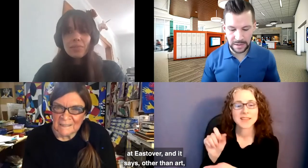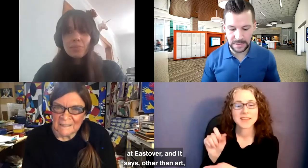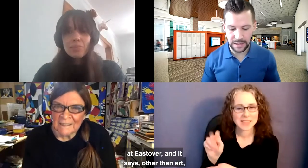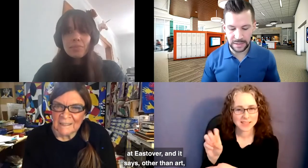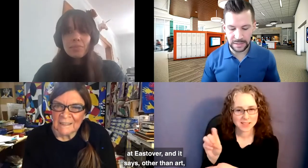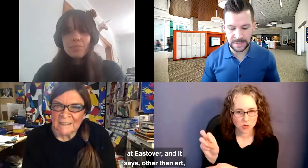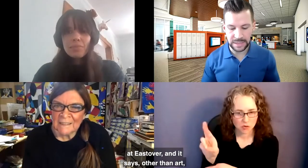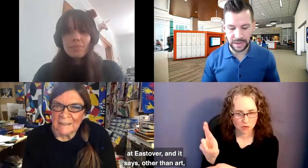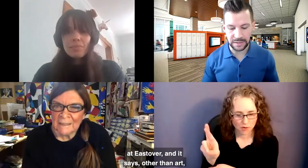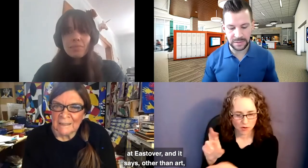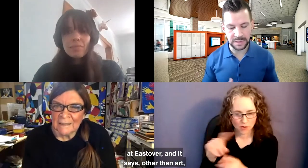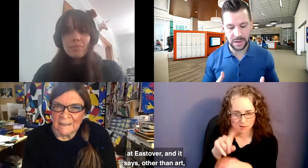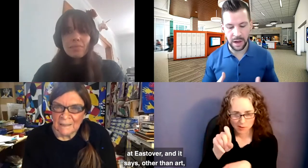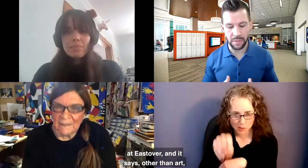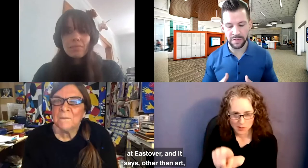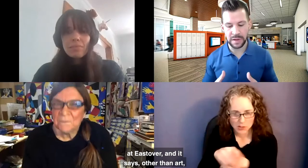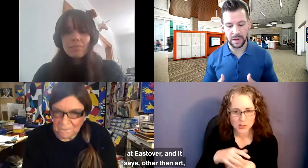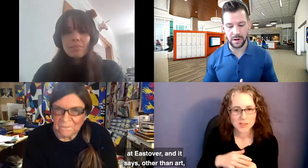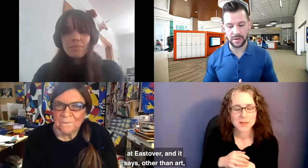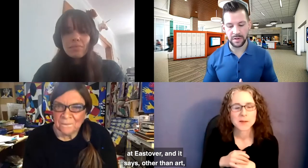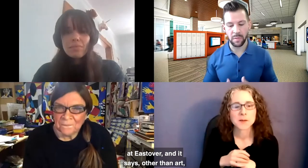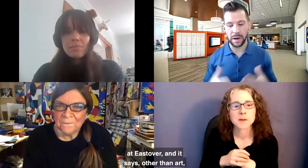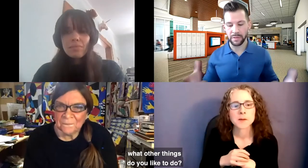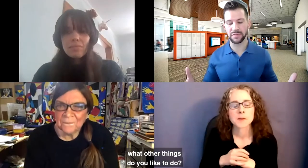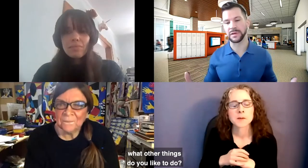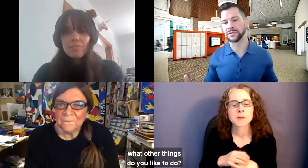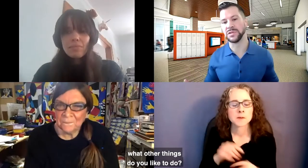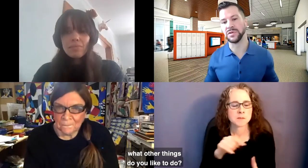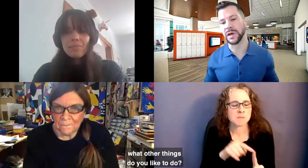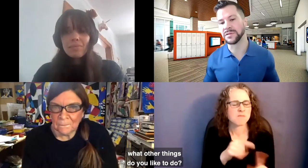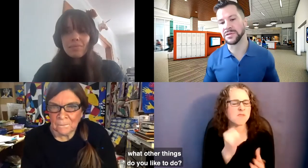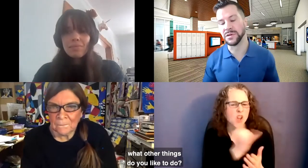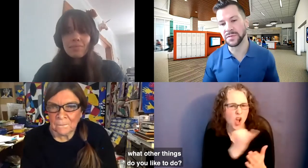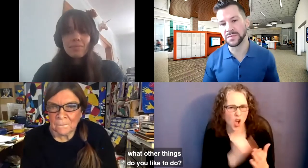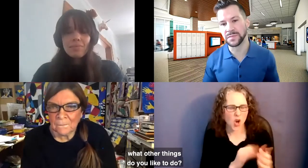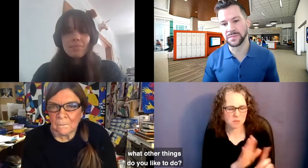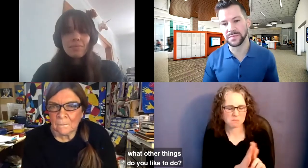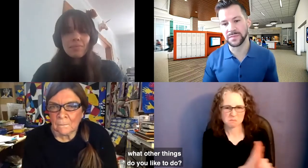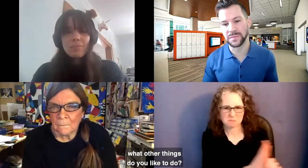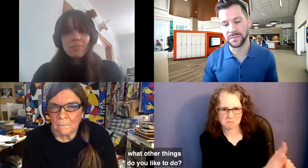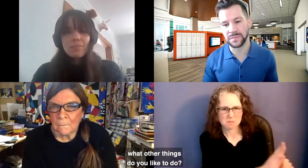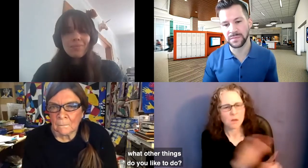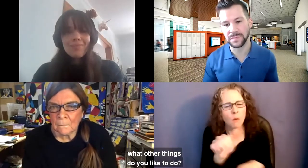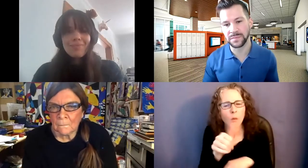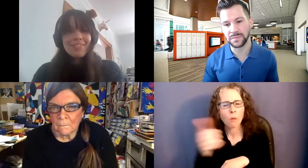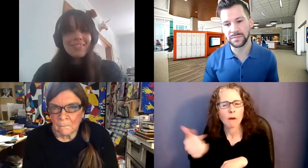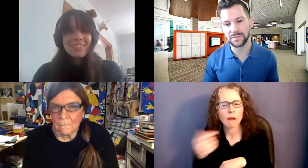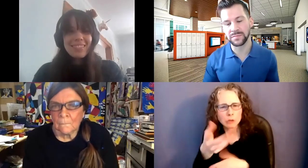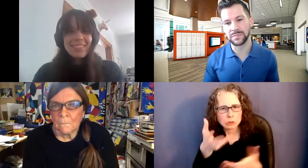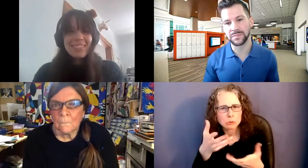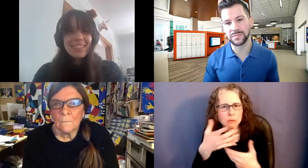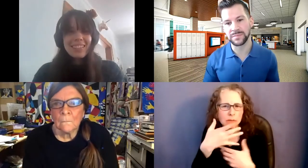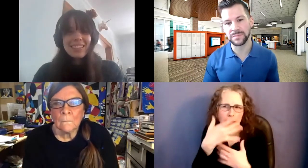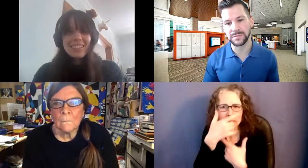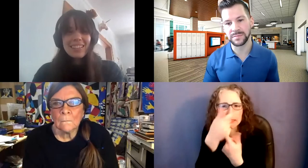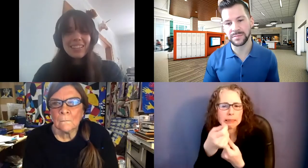And it says, other than art, what other things do you like to do? Nancy signing.